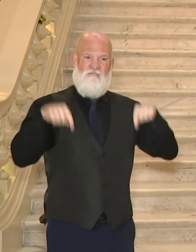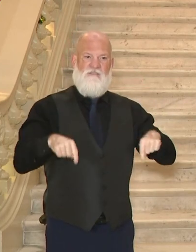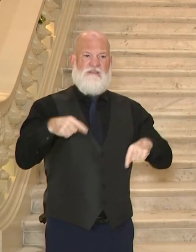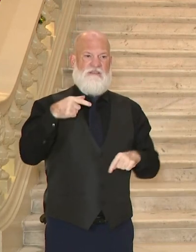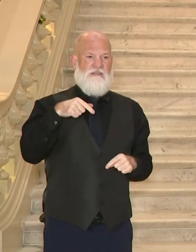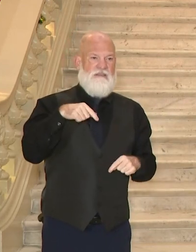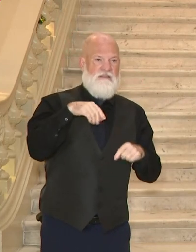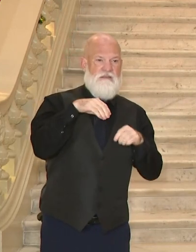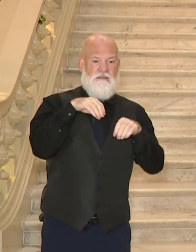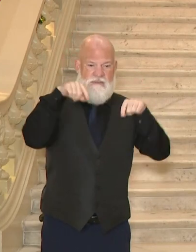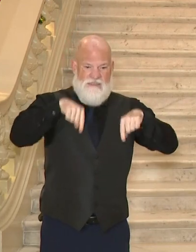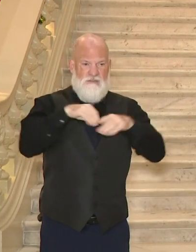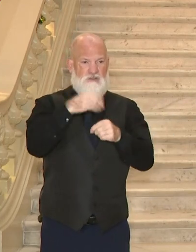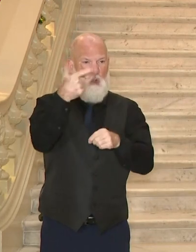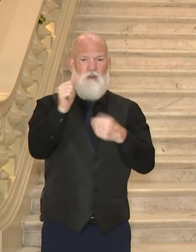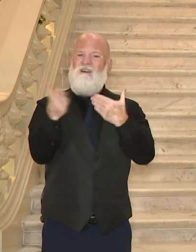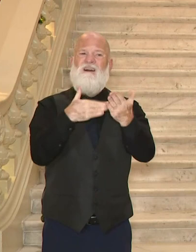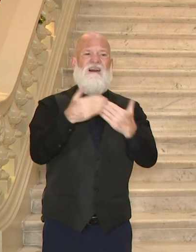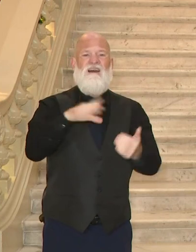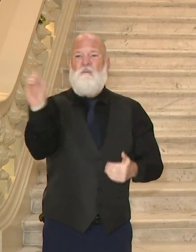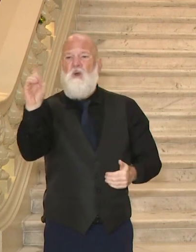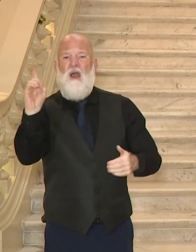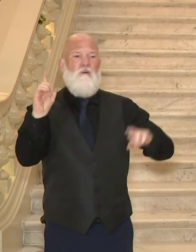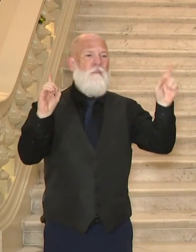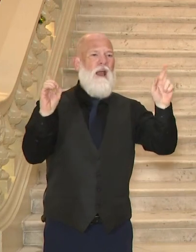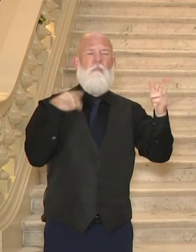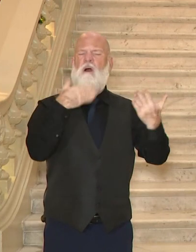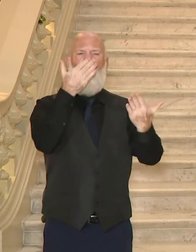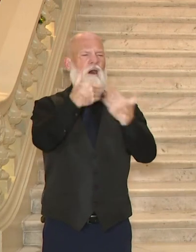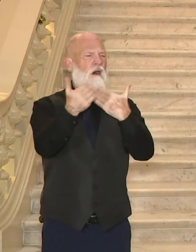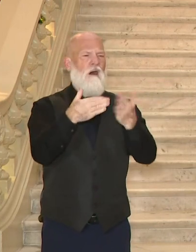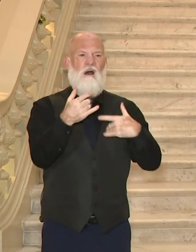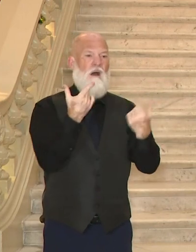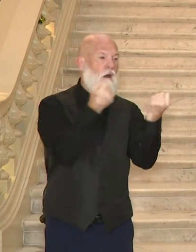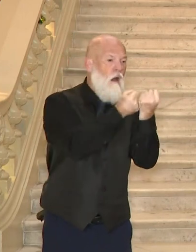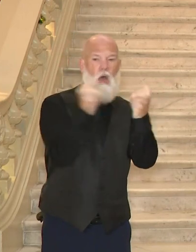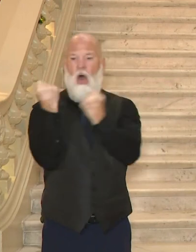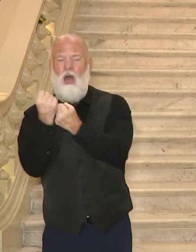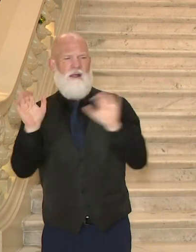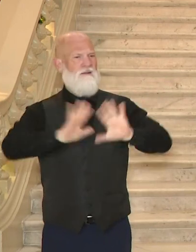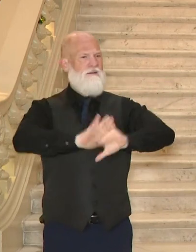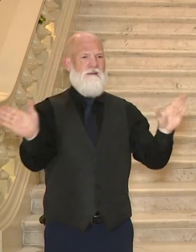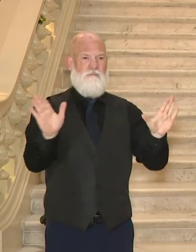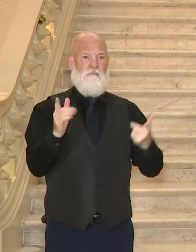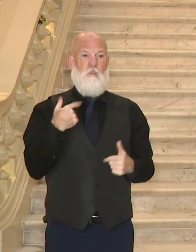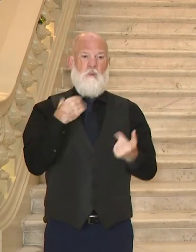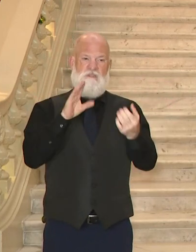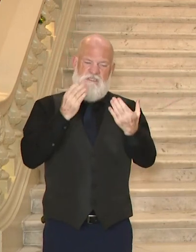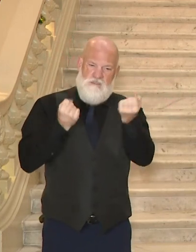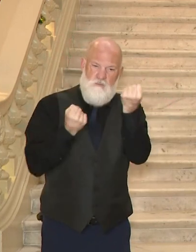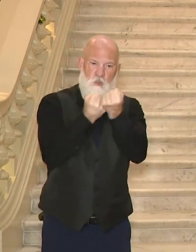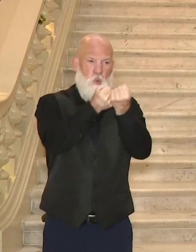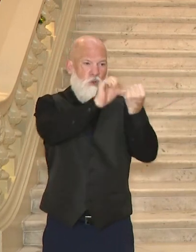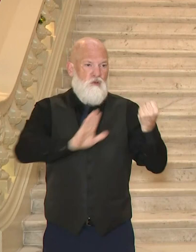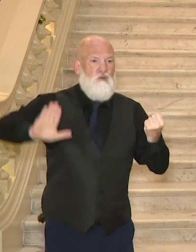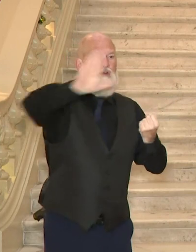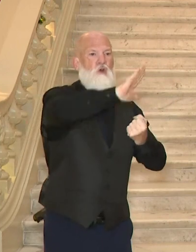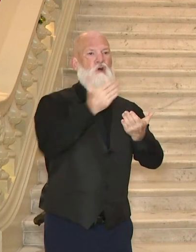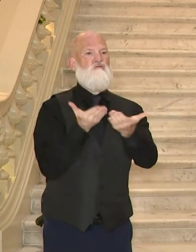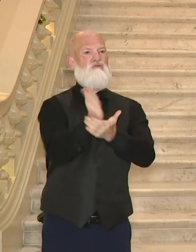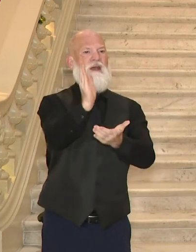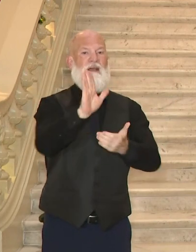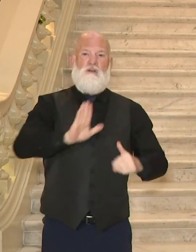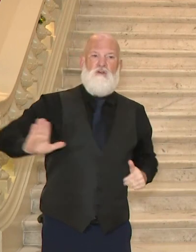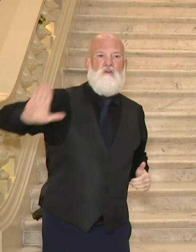may be a member of and whoever you align with. Upholding the law matters, truth matters, and your vote